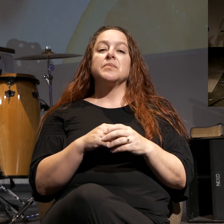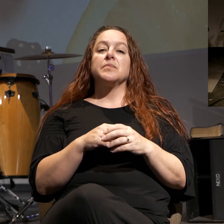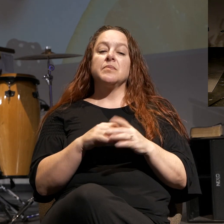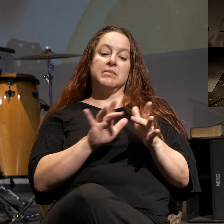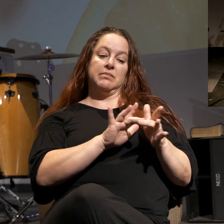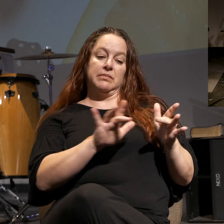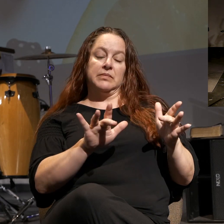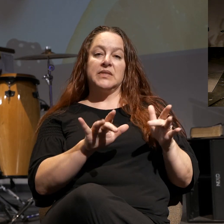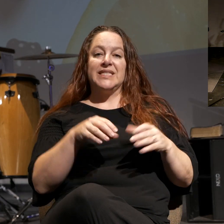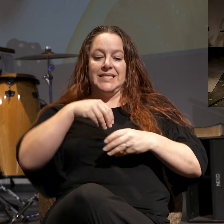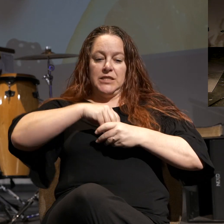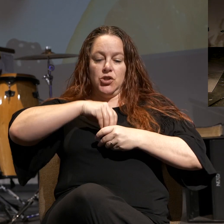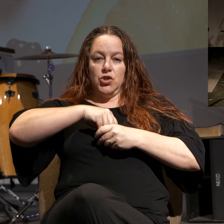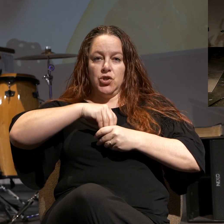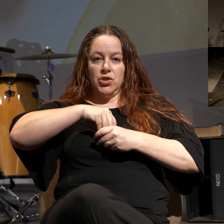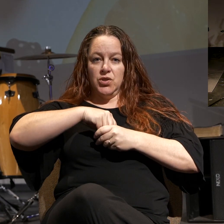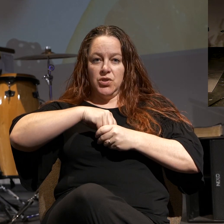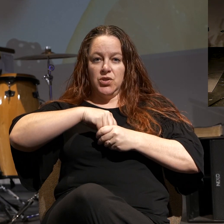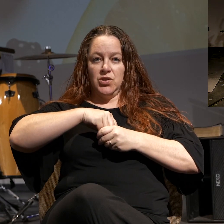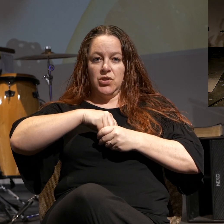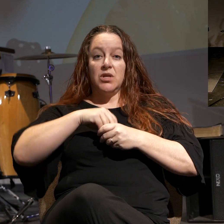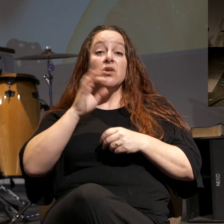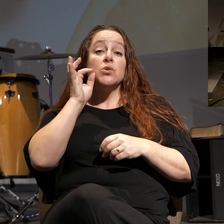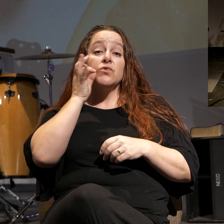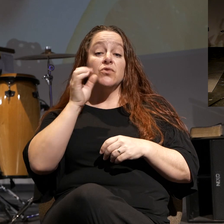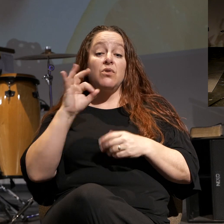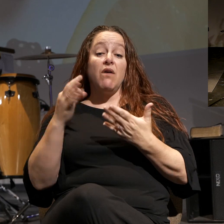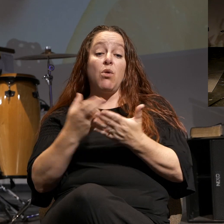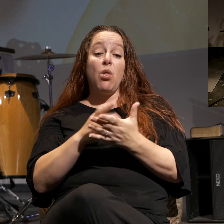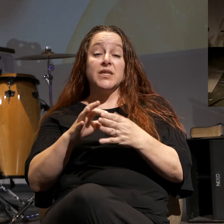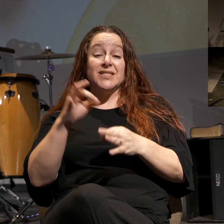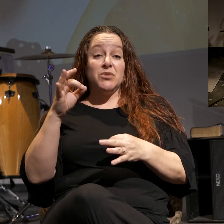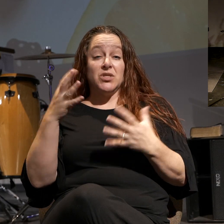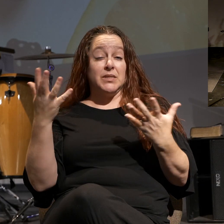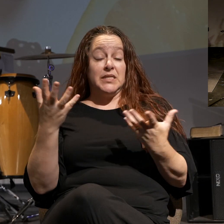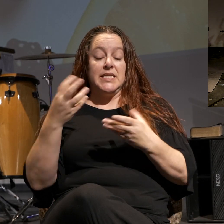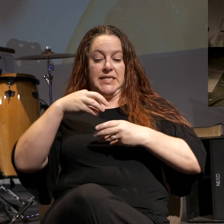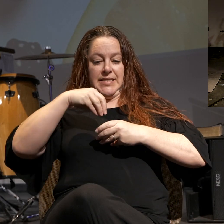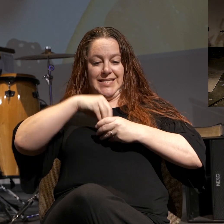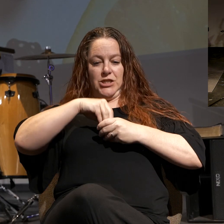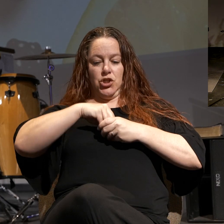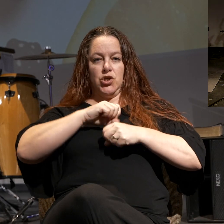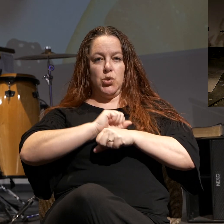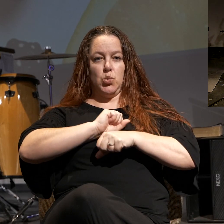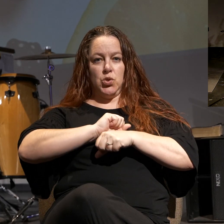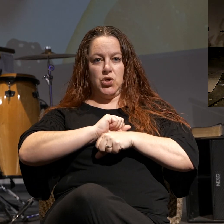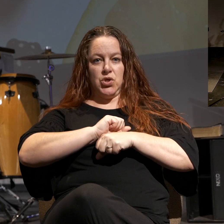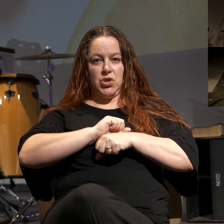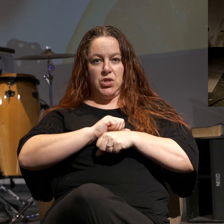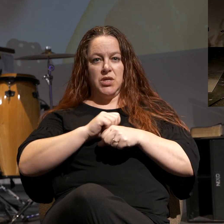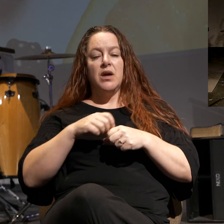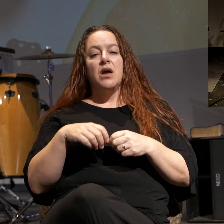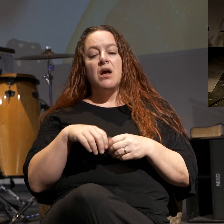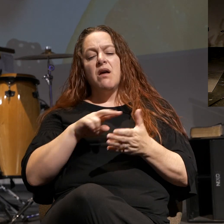internal. So this is what you need to know about the fruit of the Holy Spirit. It is an internal work. You'll notice in verses 22 and 23,